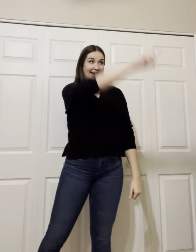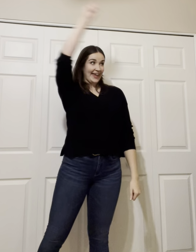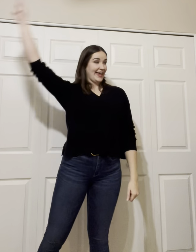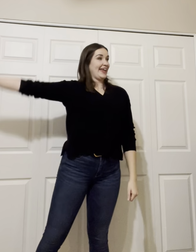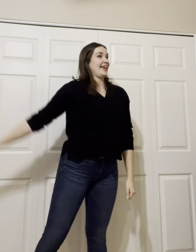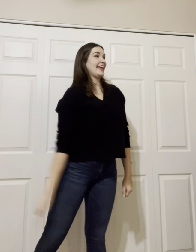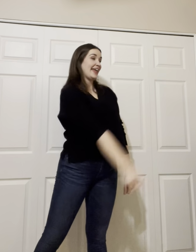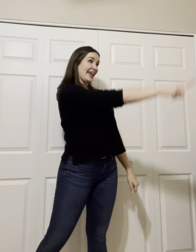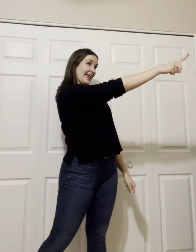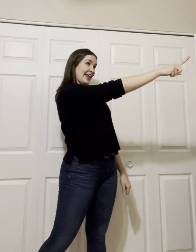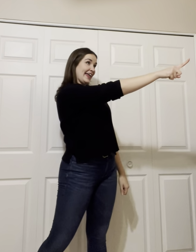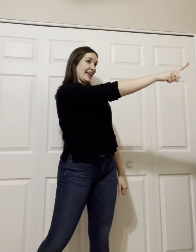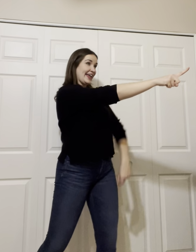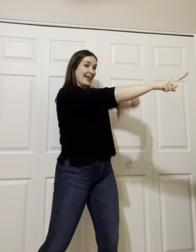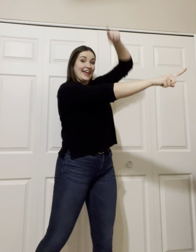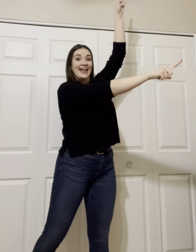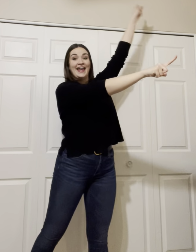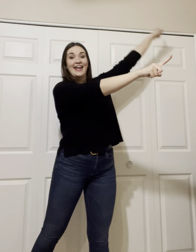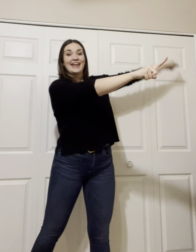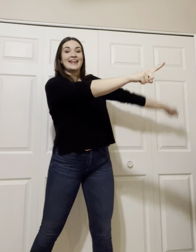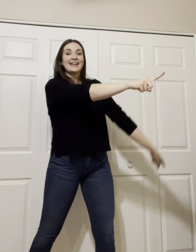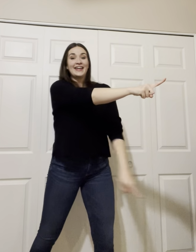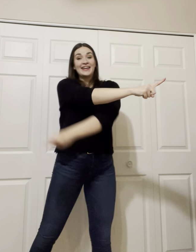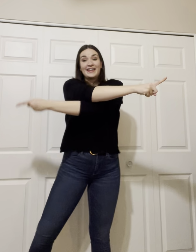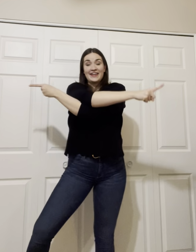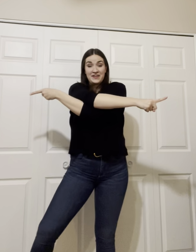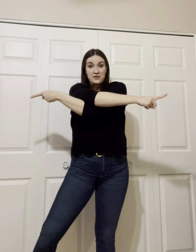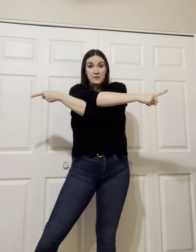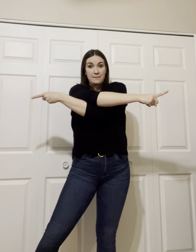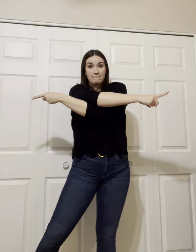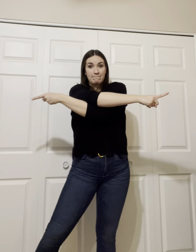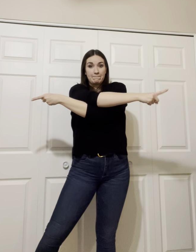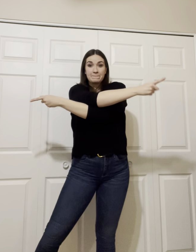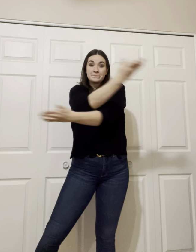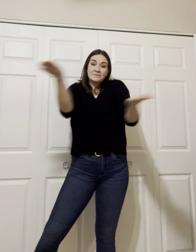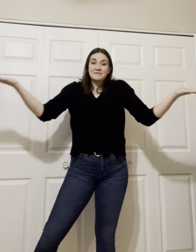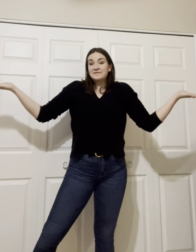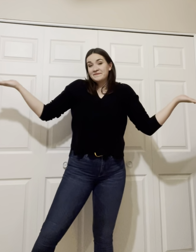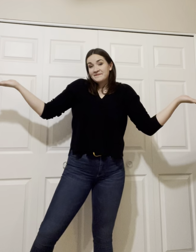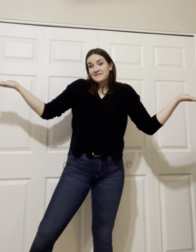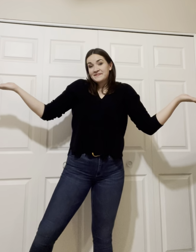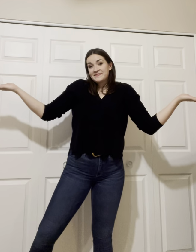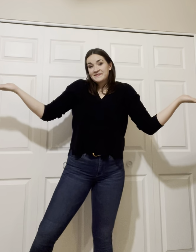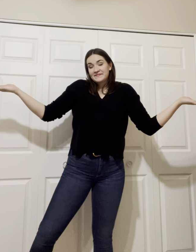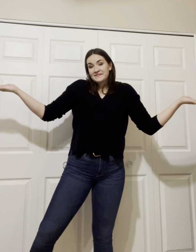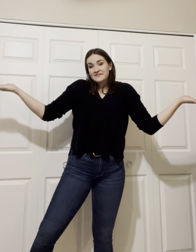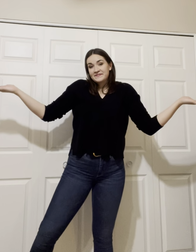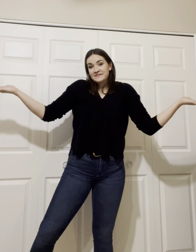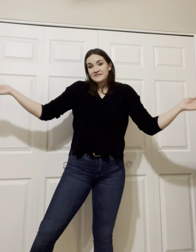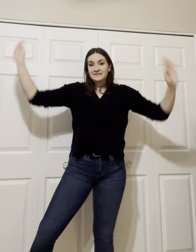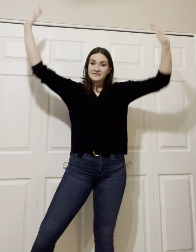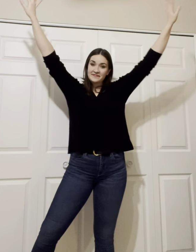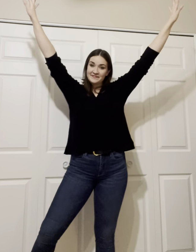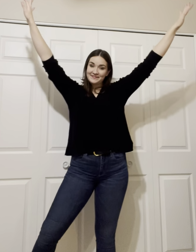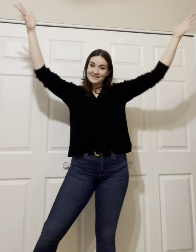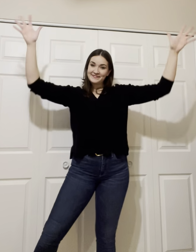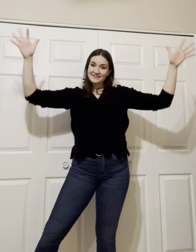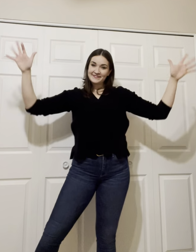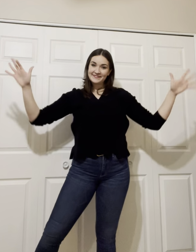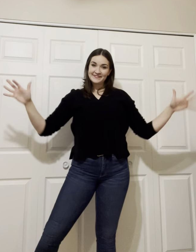That's I'm a column A. Try all of column B. I'm in the mood to help you, dude. You ain't never had a friend